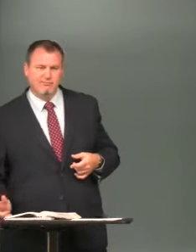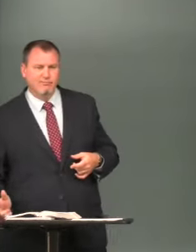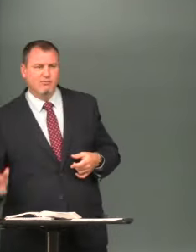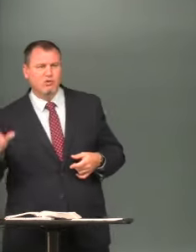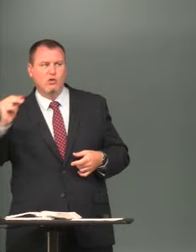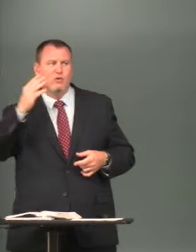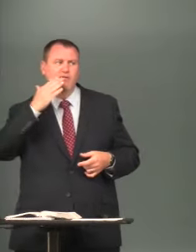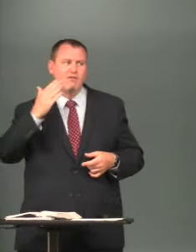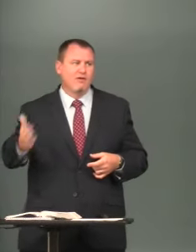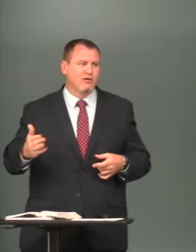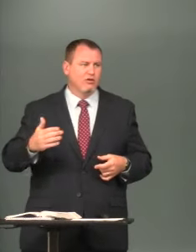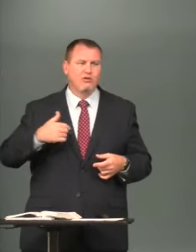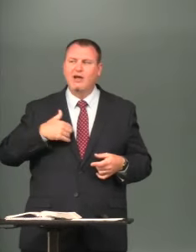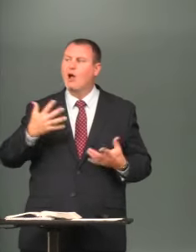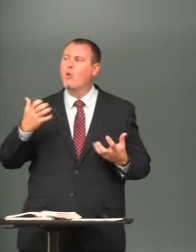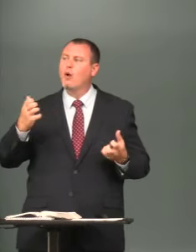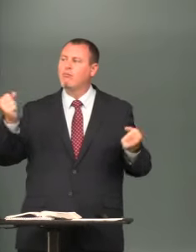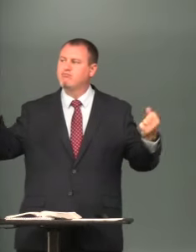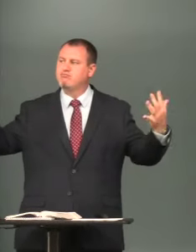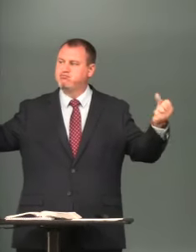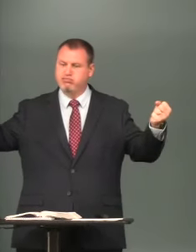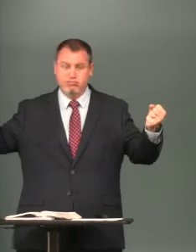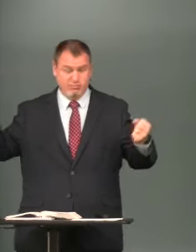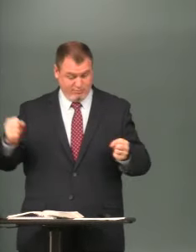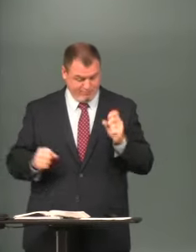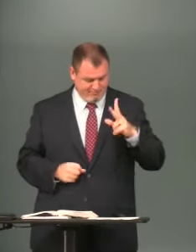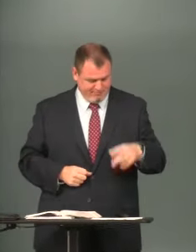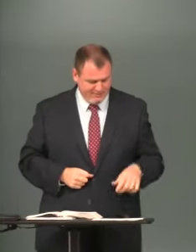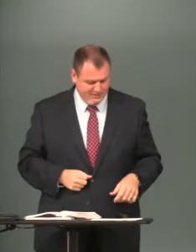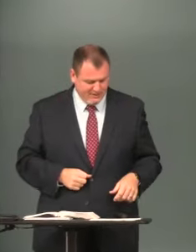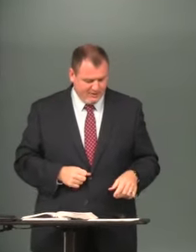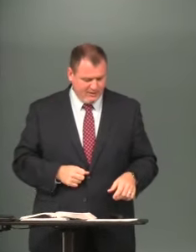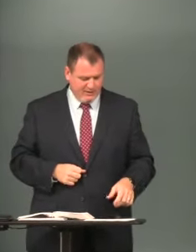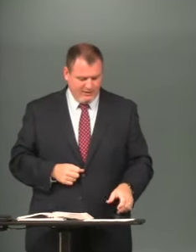no spelling allowed you need to sign it buddy okay